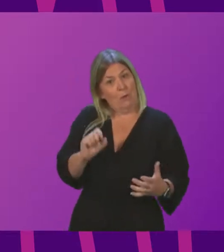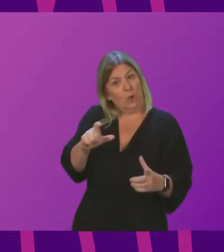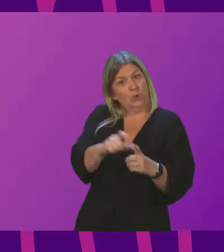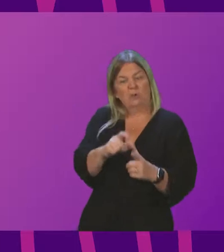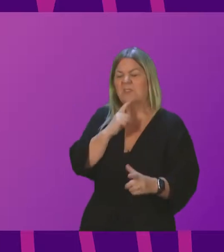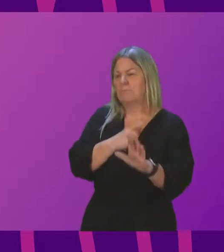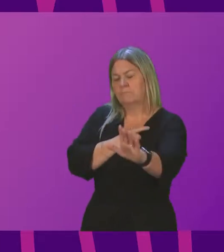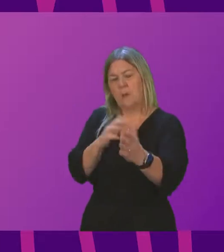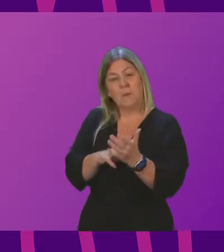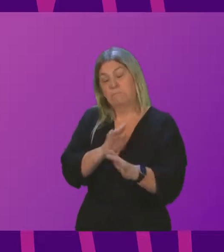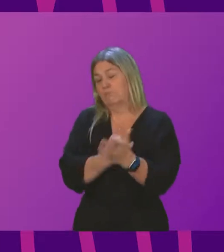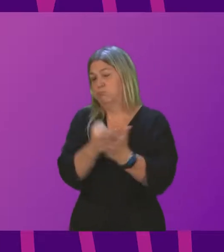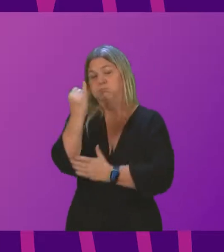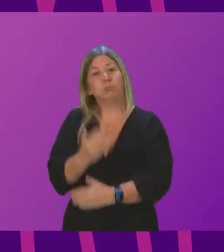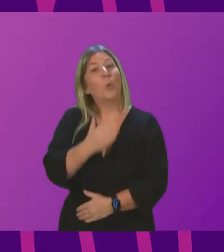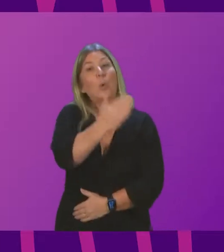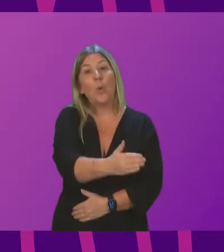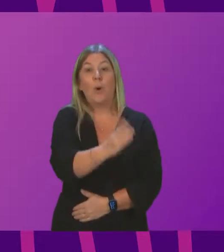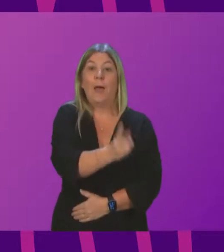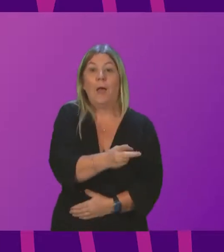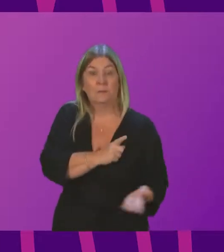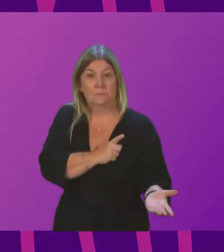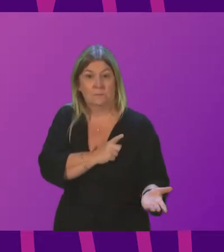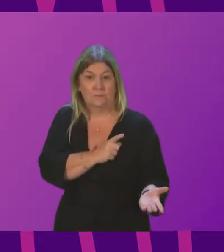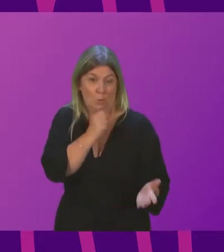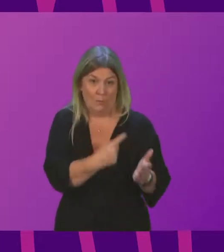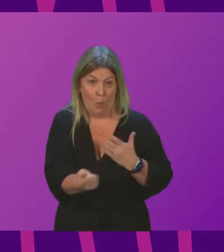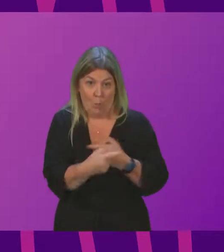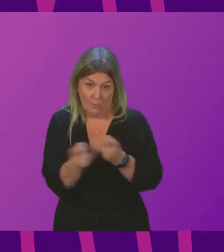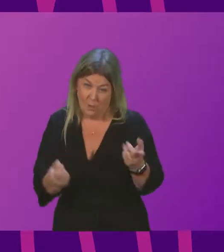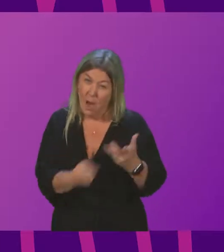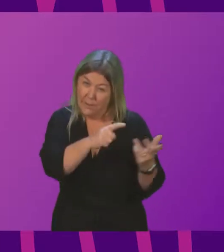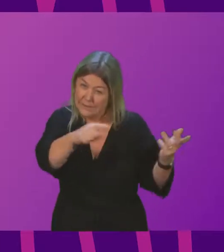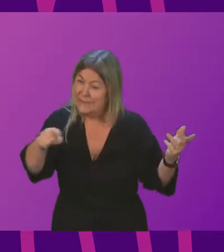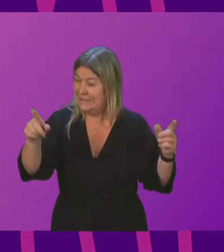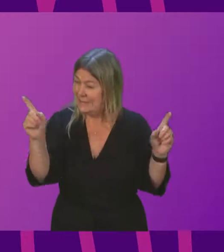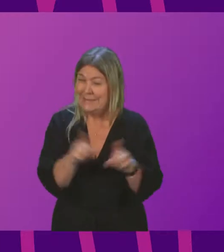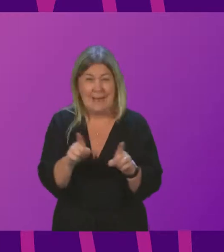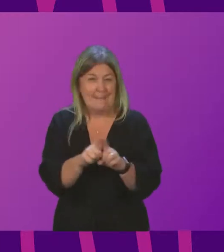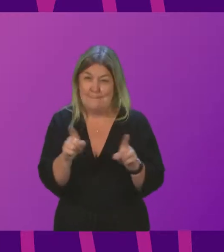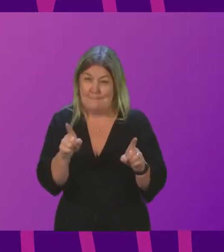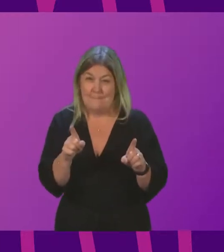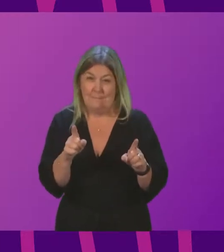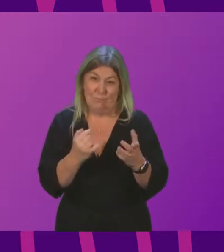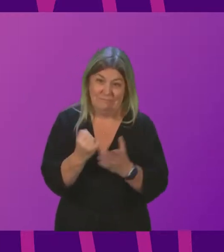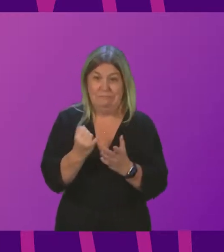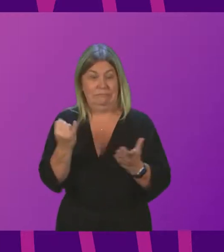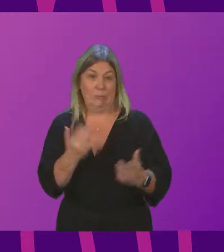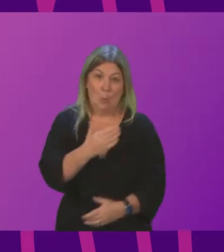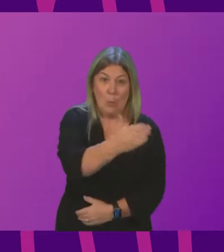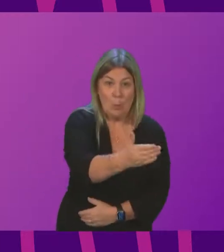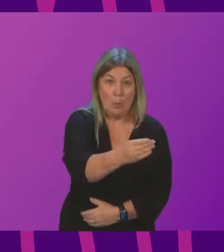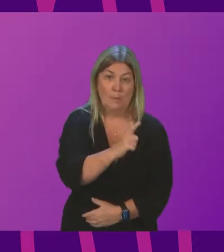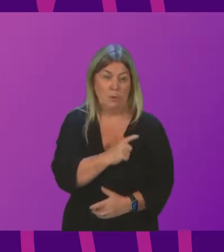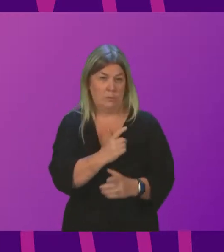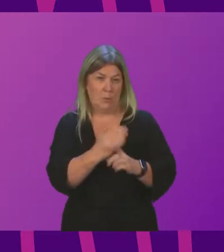future vaccination. Ms Cooper's not alone. My inbox and inboxes of colleagues are full of similar cases. With the elderly forced to wait in